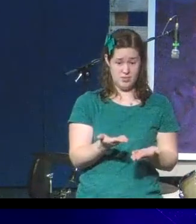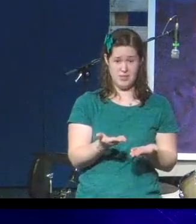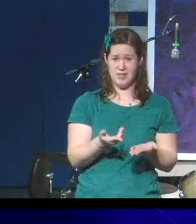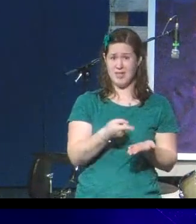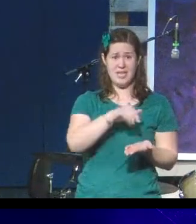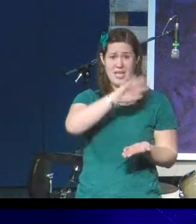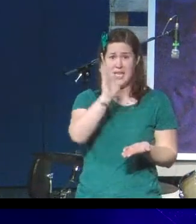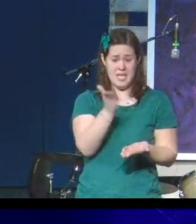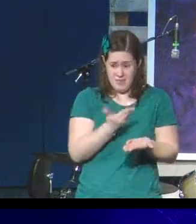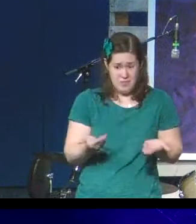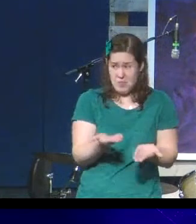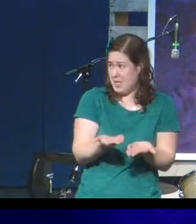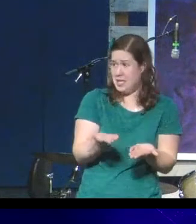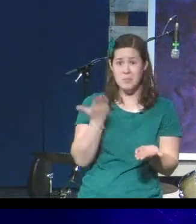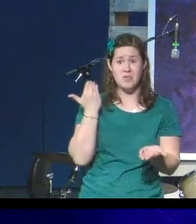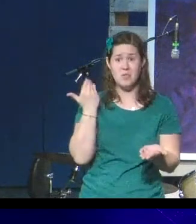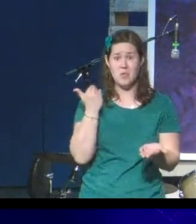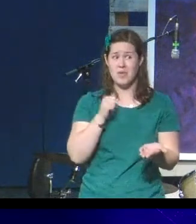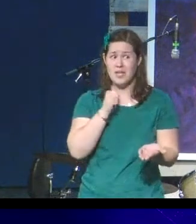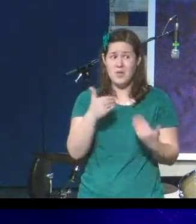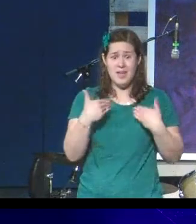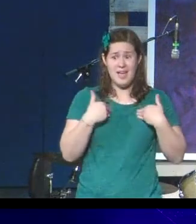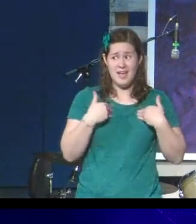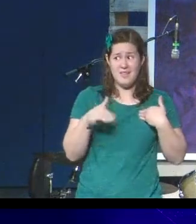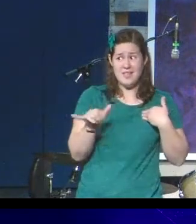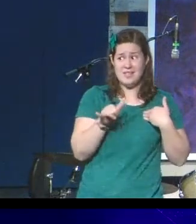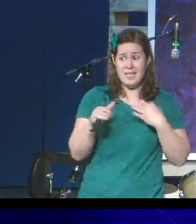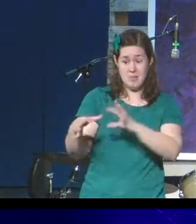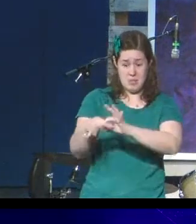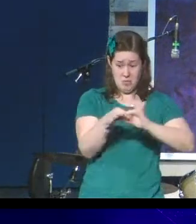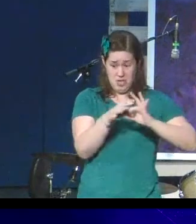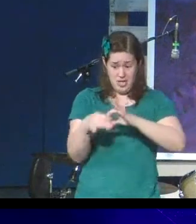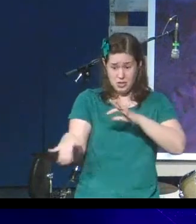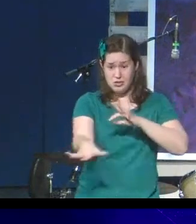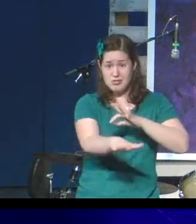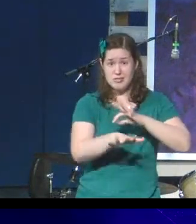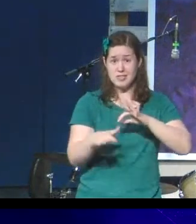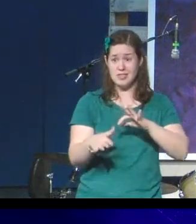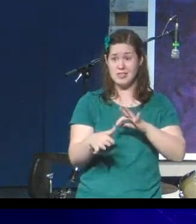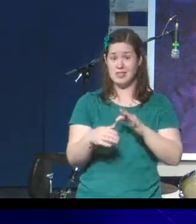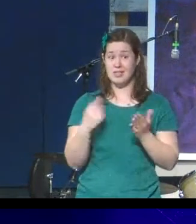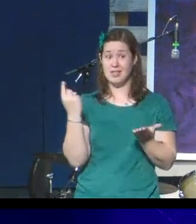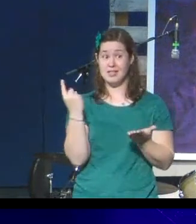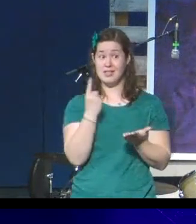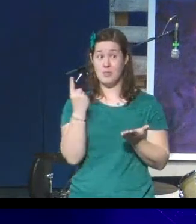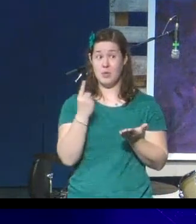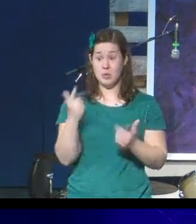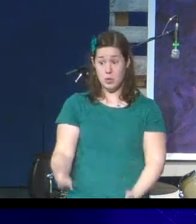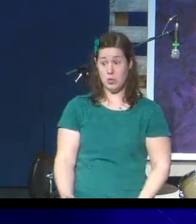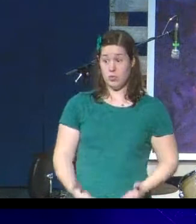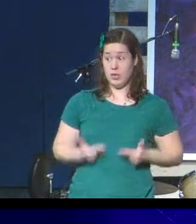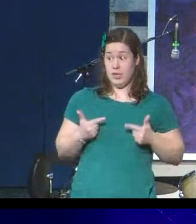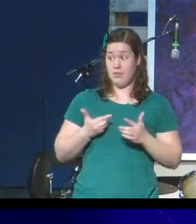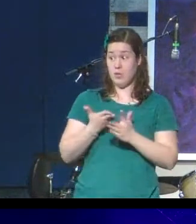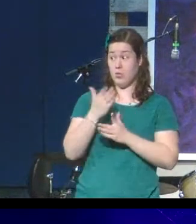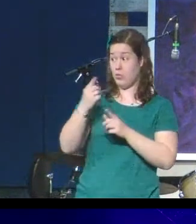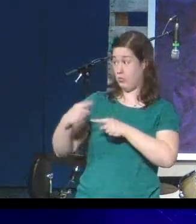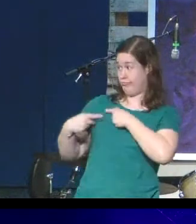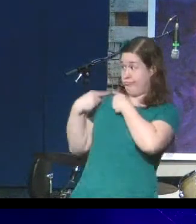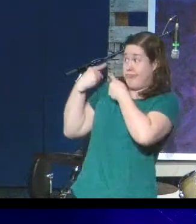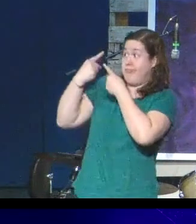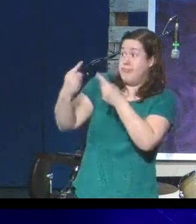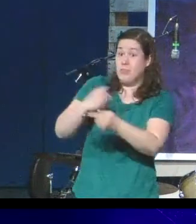And so they don't have the same connection as maybe someone who was able to survive this entire time could go back and be able to see.